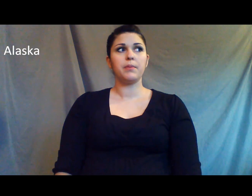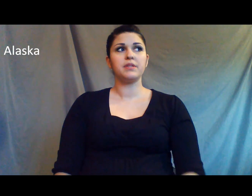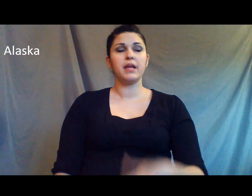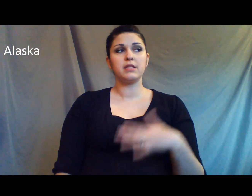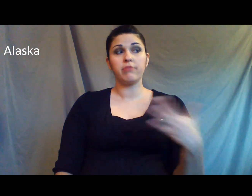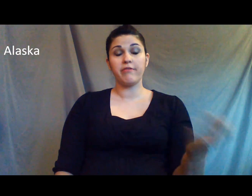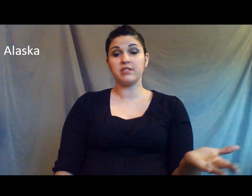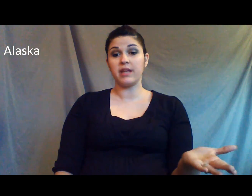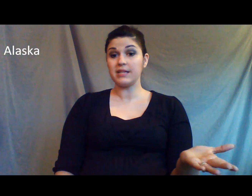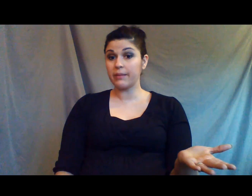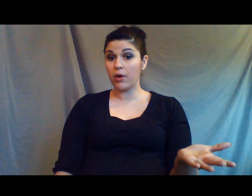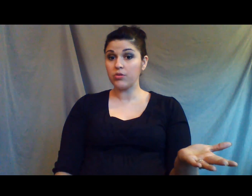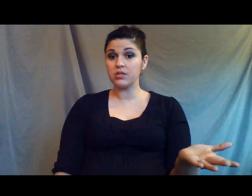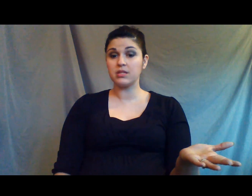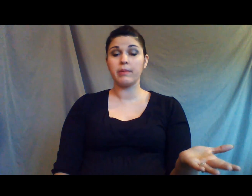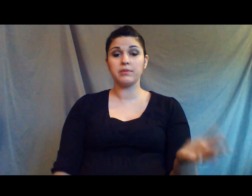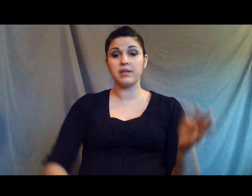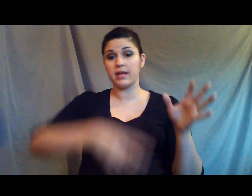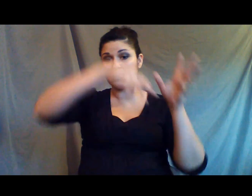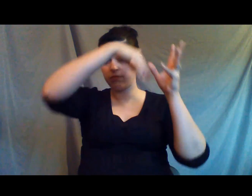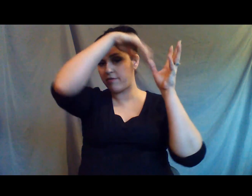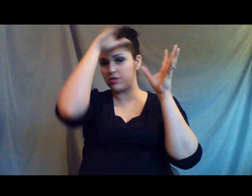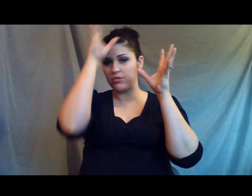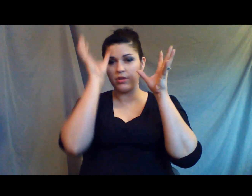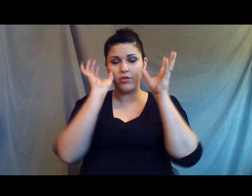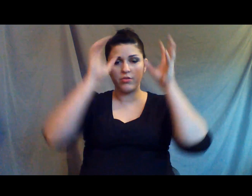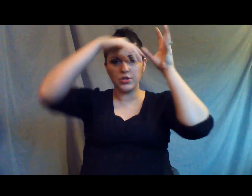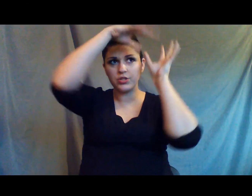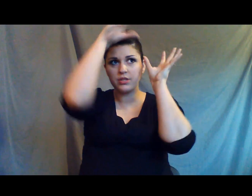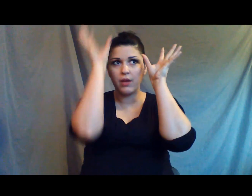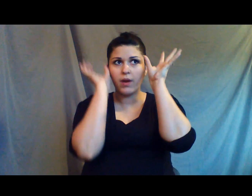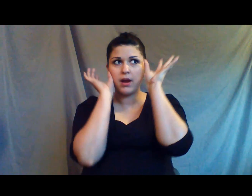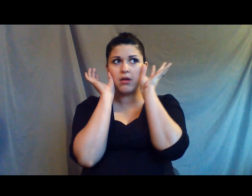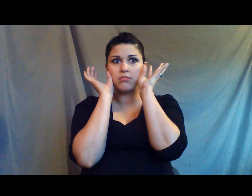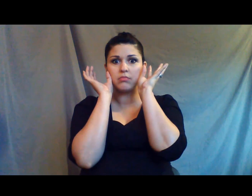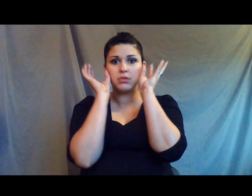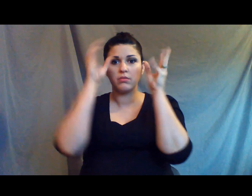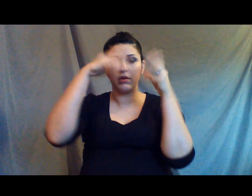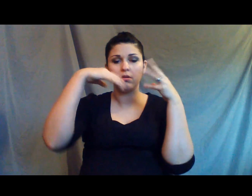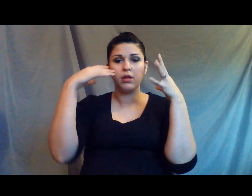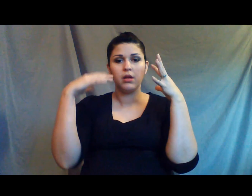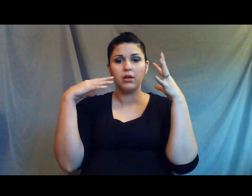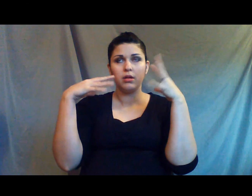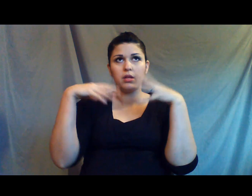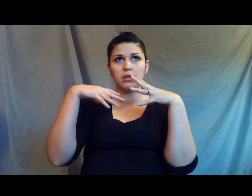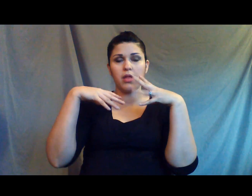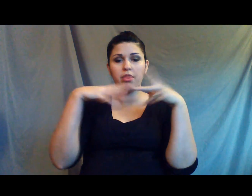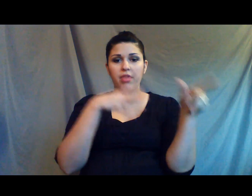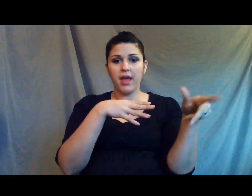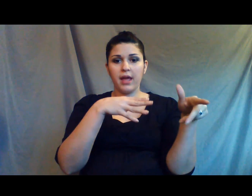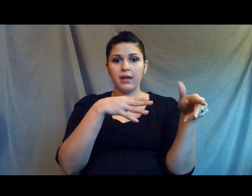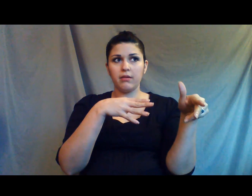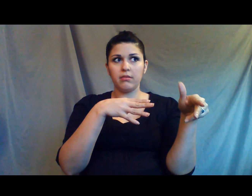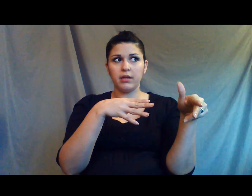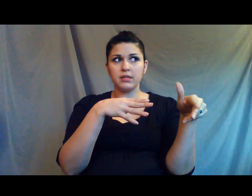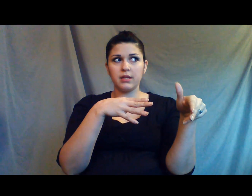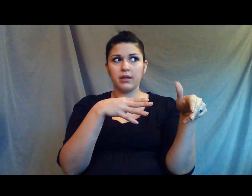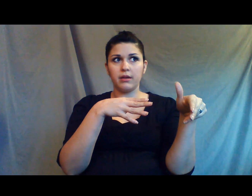people say it's a reference to Eskimos. Some people say it's a reference to, you know, those hoods that they wear. Well, not they as in a